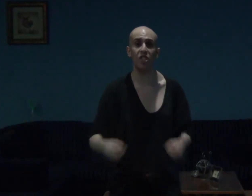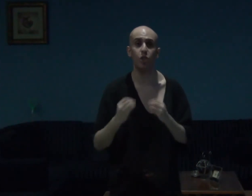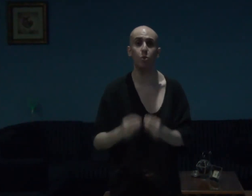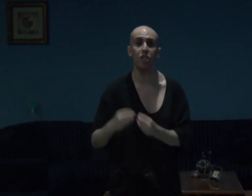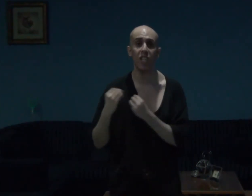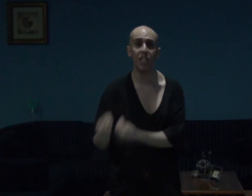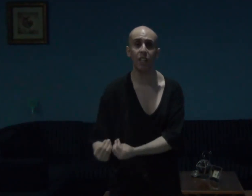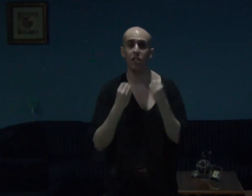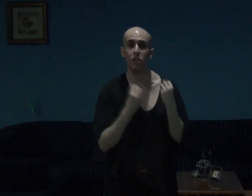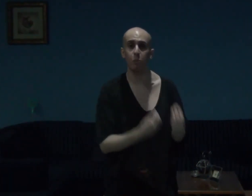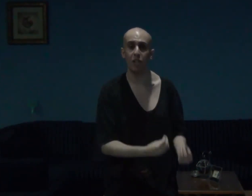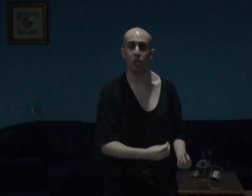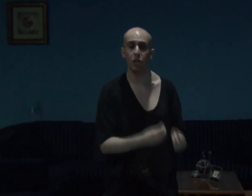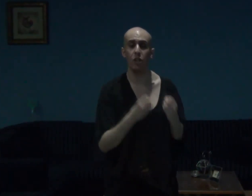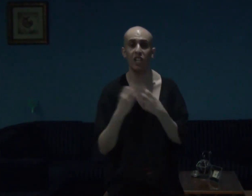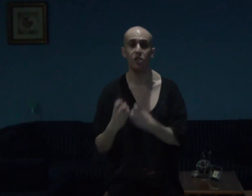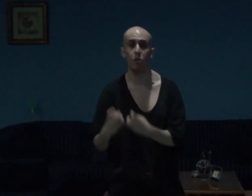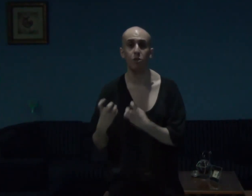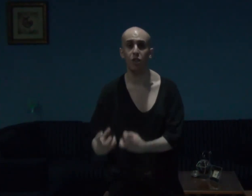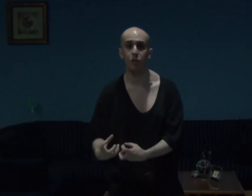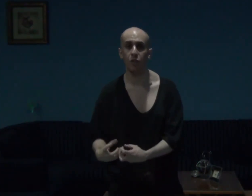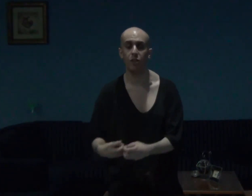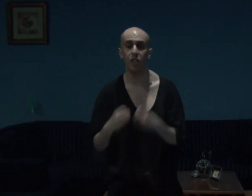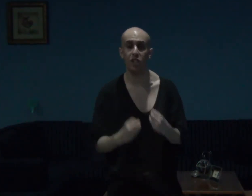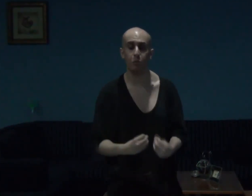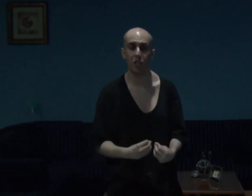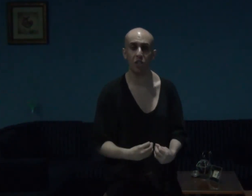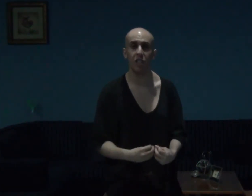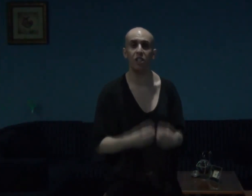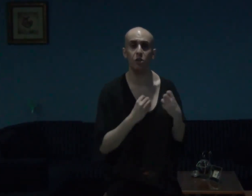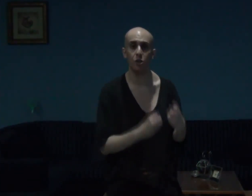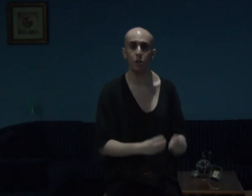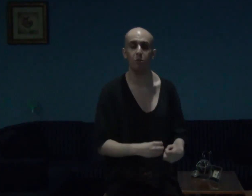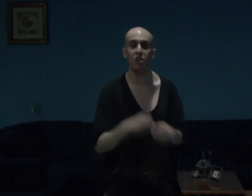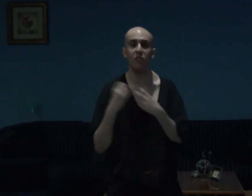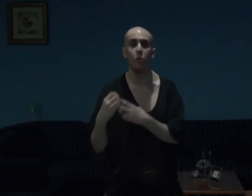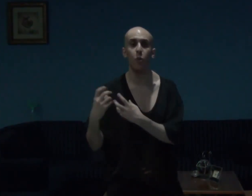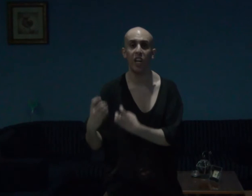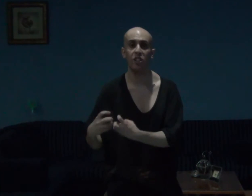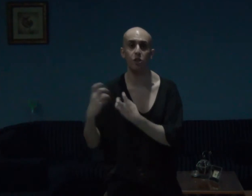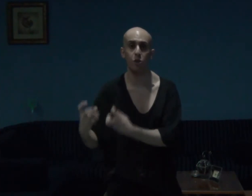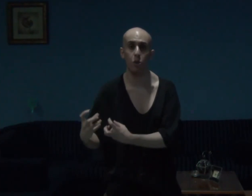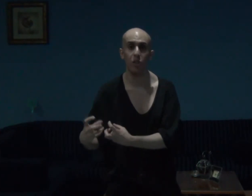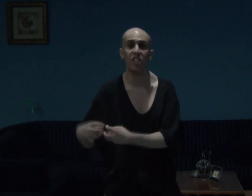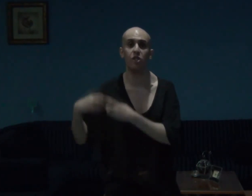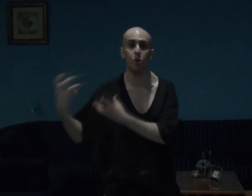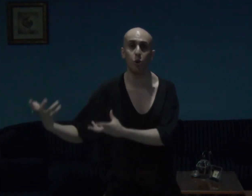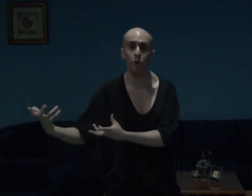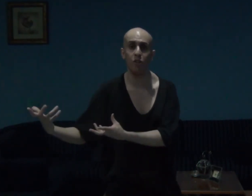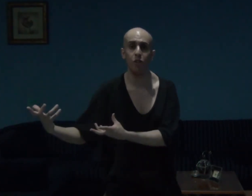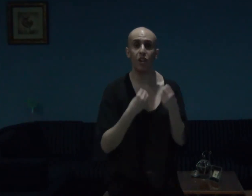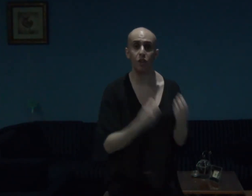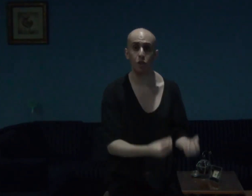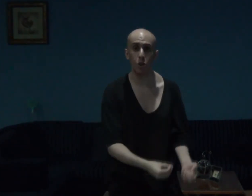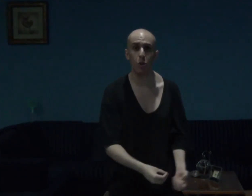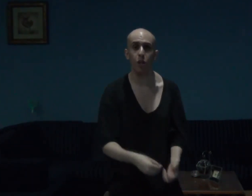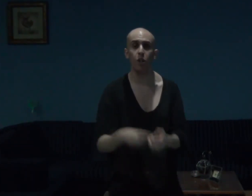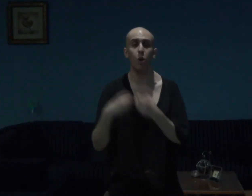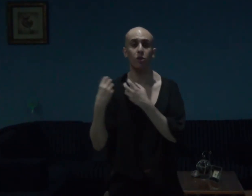is unique, and special, and so different, especially, in terms, of the way, the story is told, and the story, or